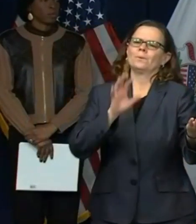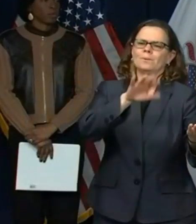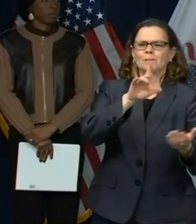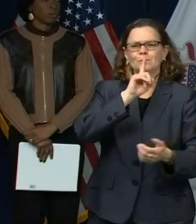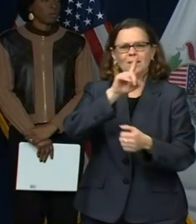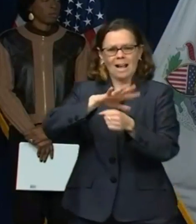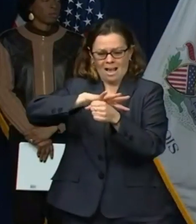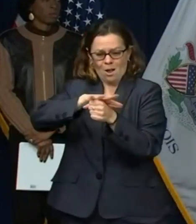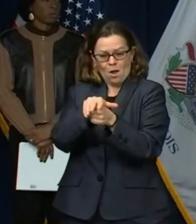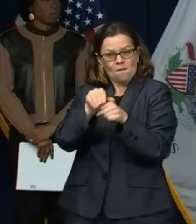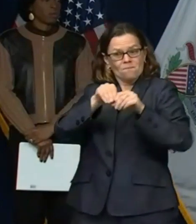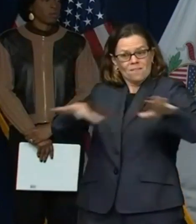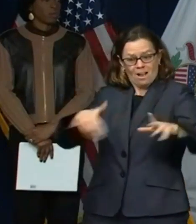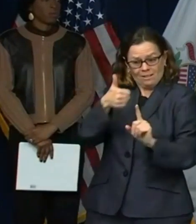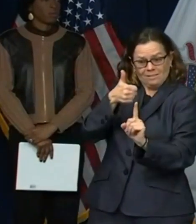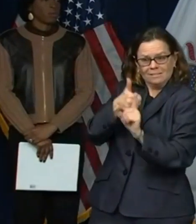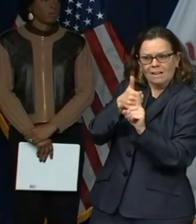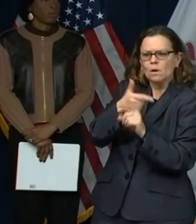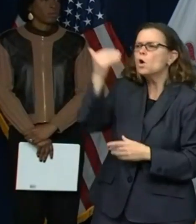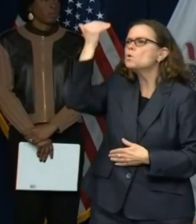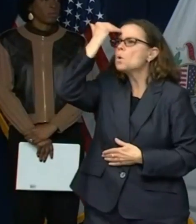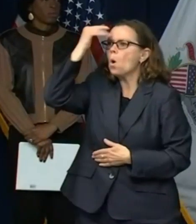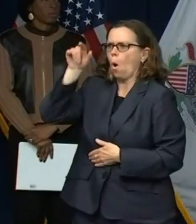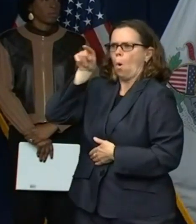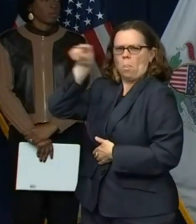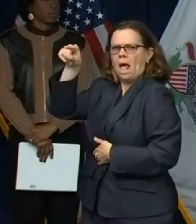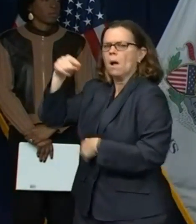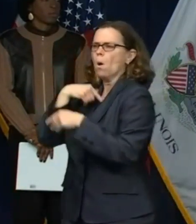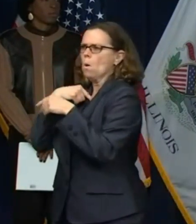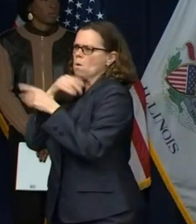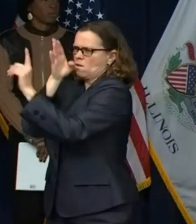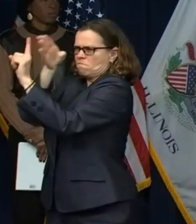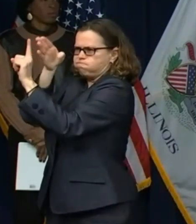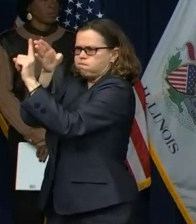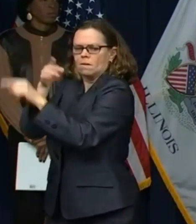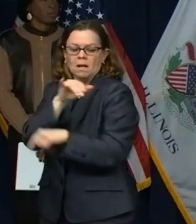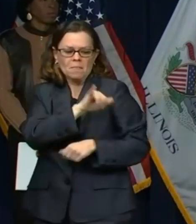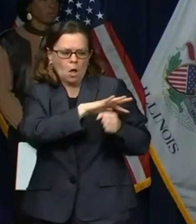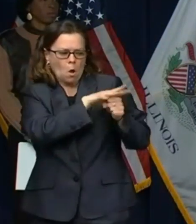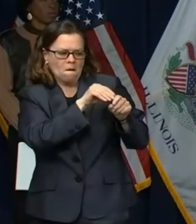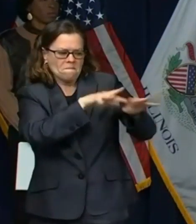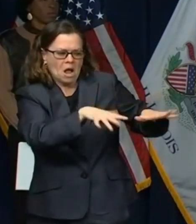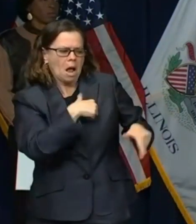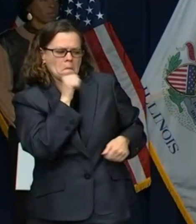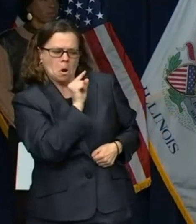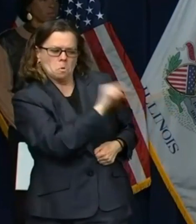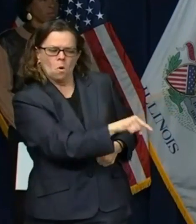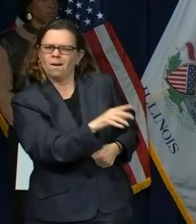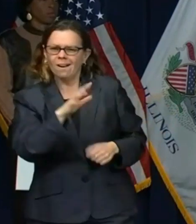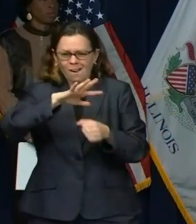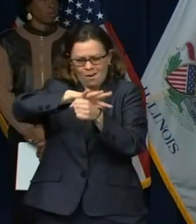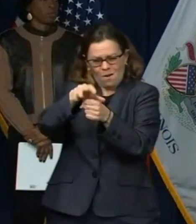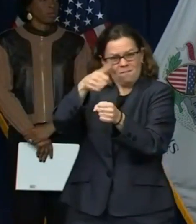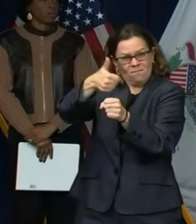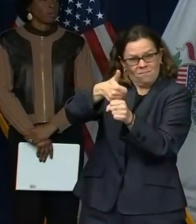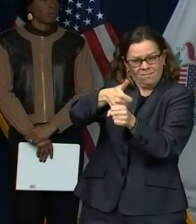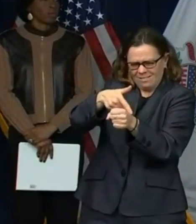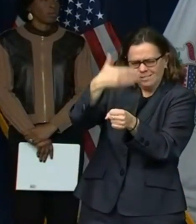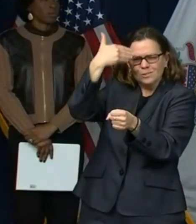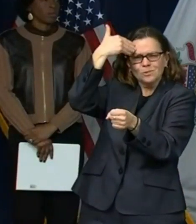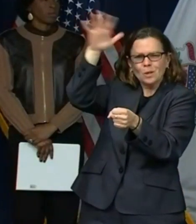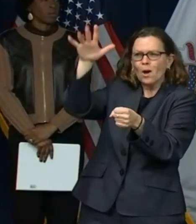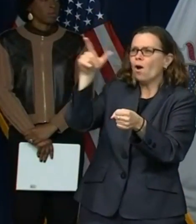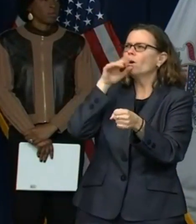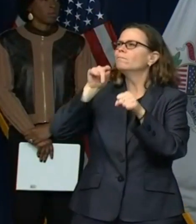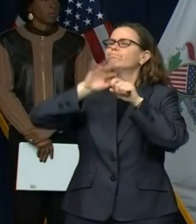idea of saying county by county, um, isn't a, it's a sort of a false narrative. Instead, what I would